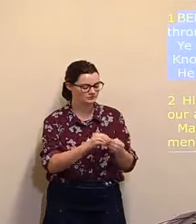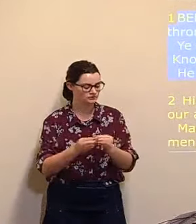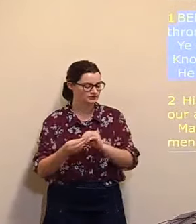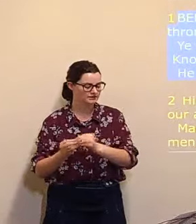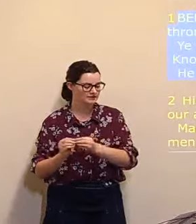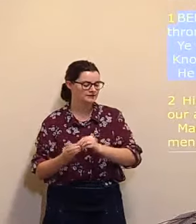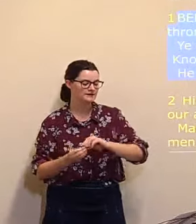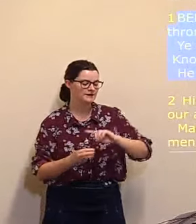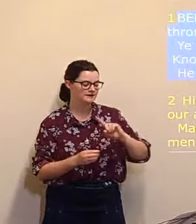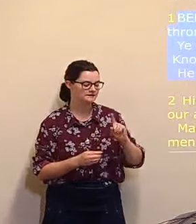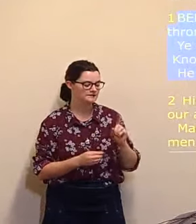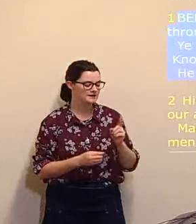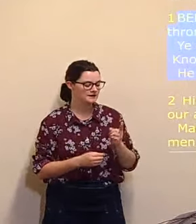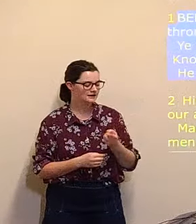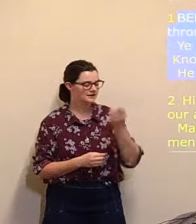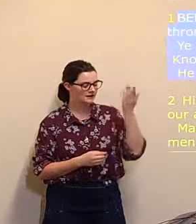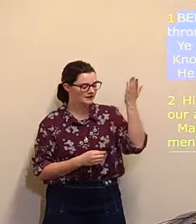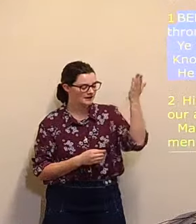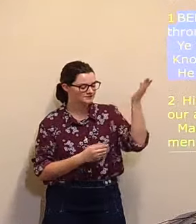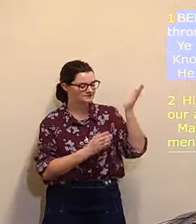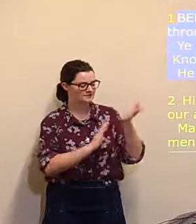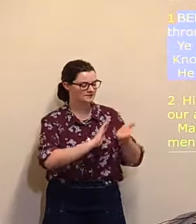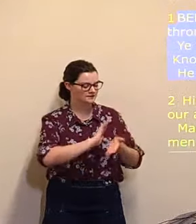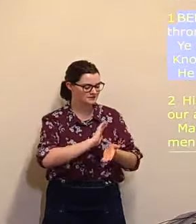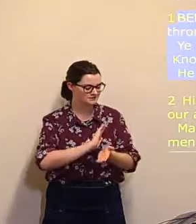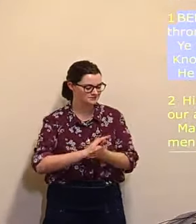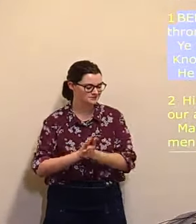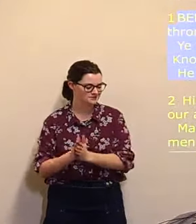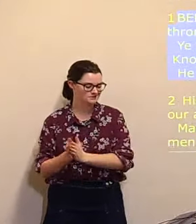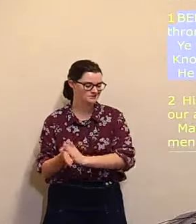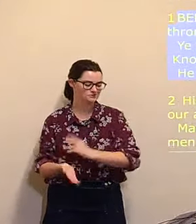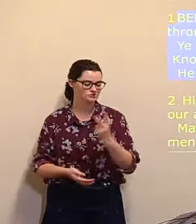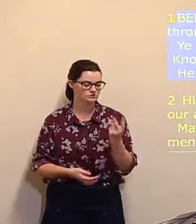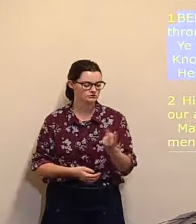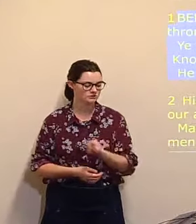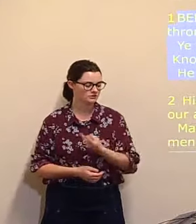create and be destroyed